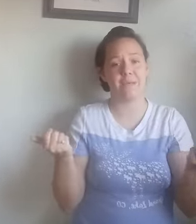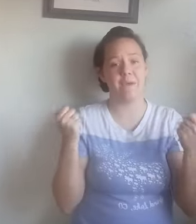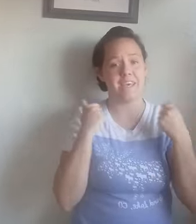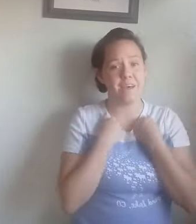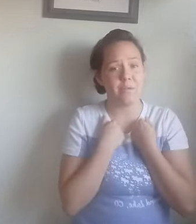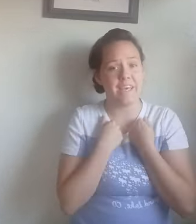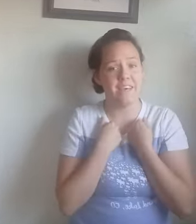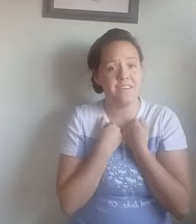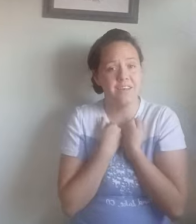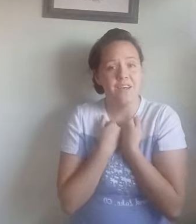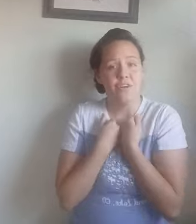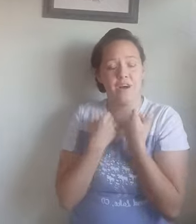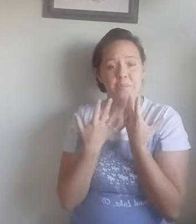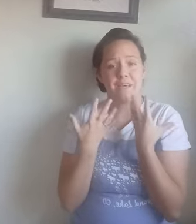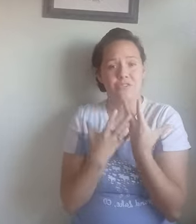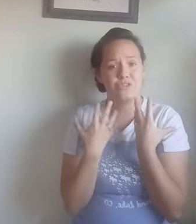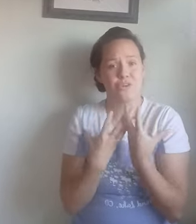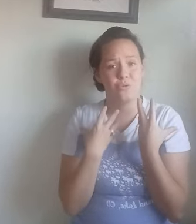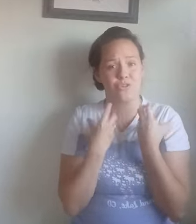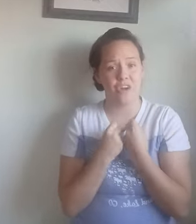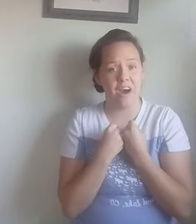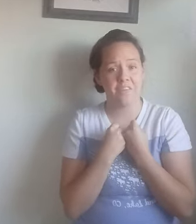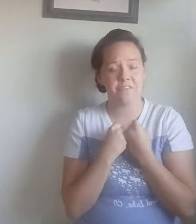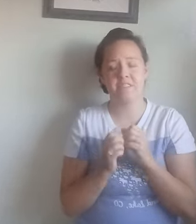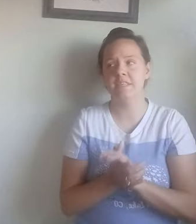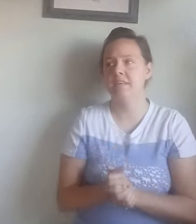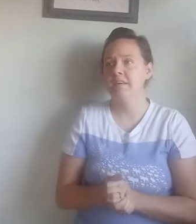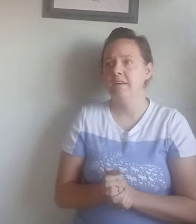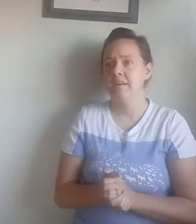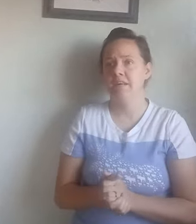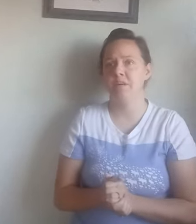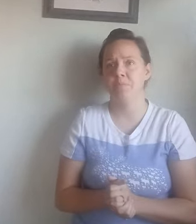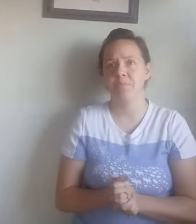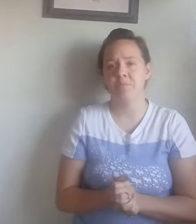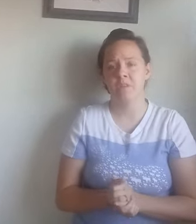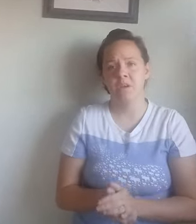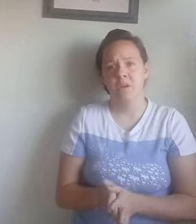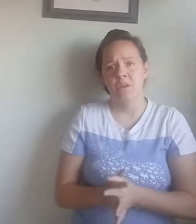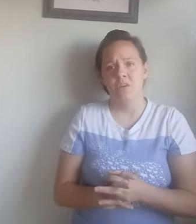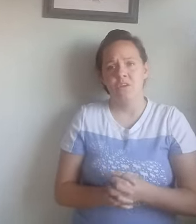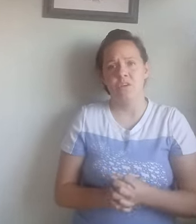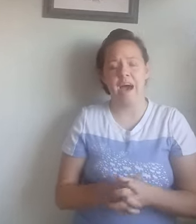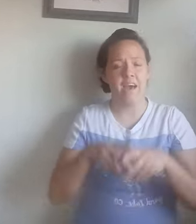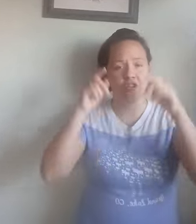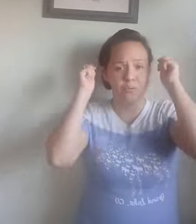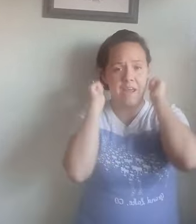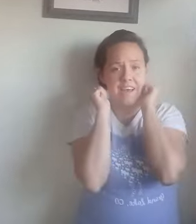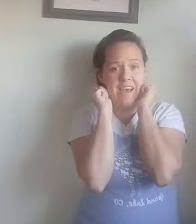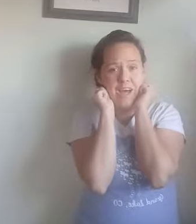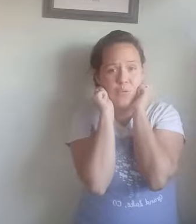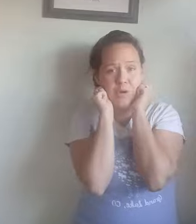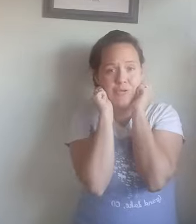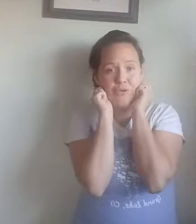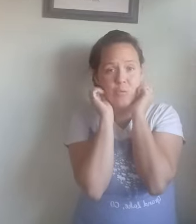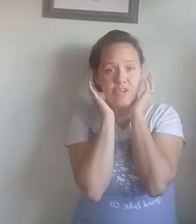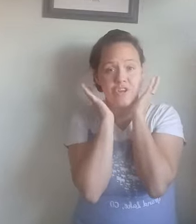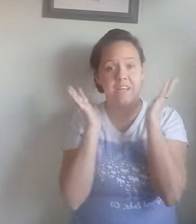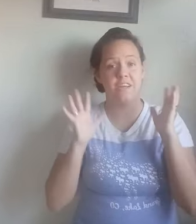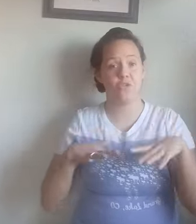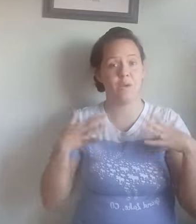making a blanket, um, because it's so soft. Um, I also made a head warmer for winter and it is one